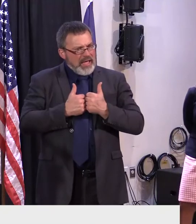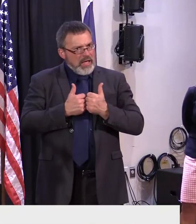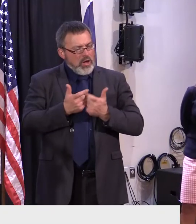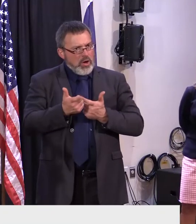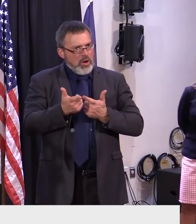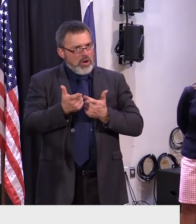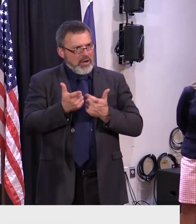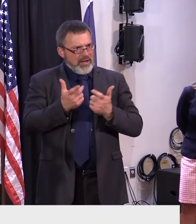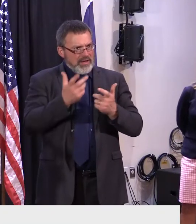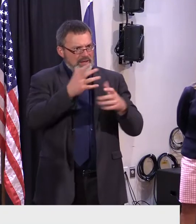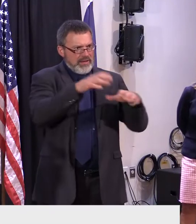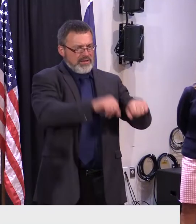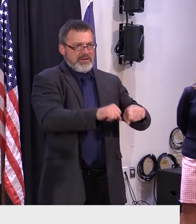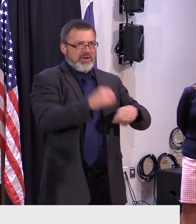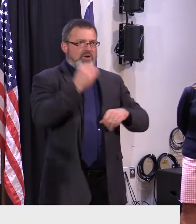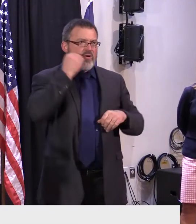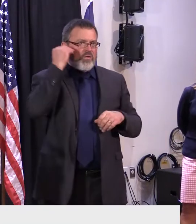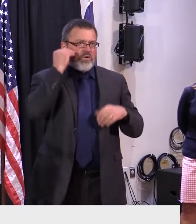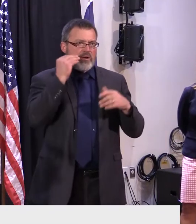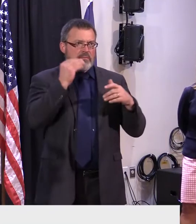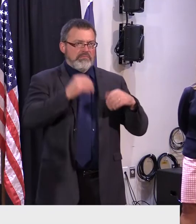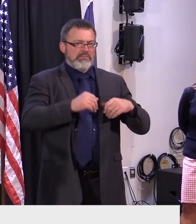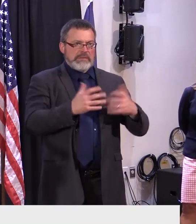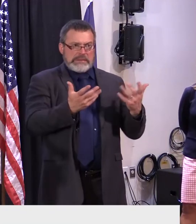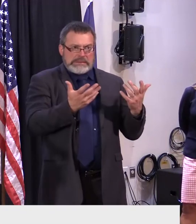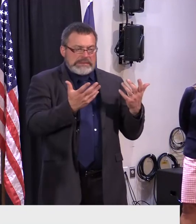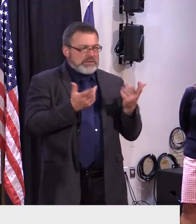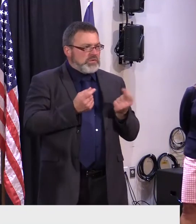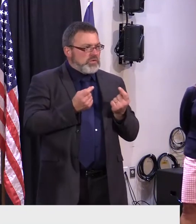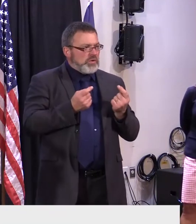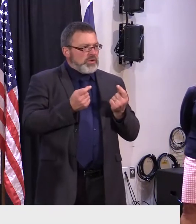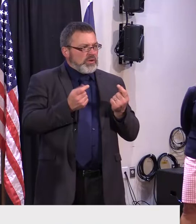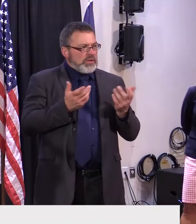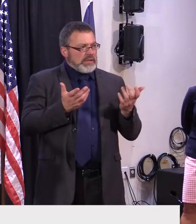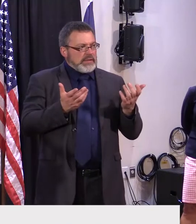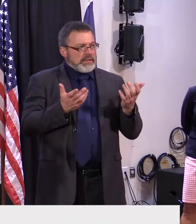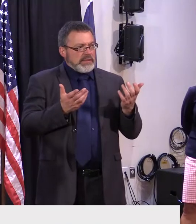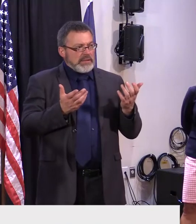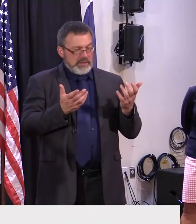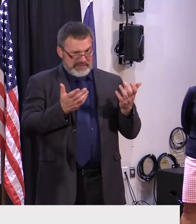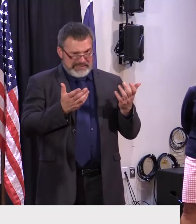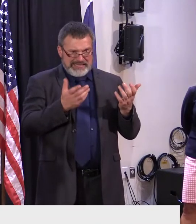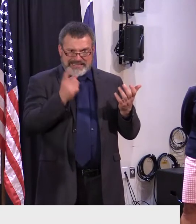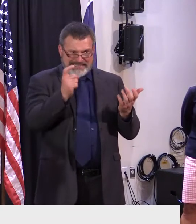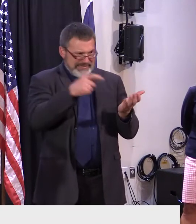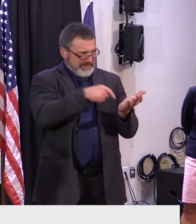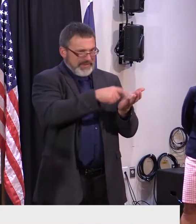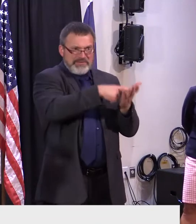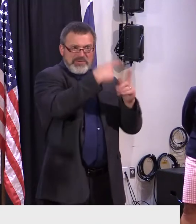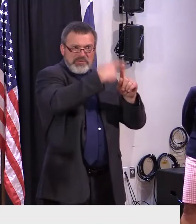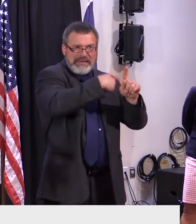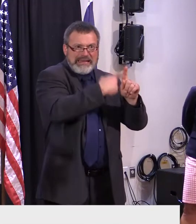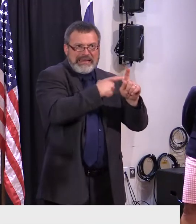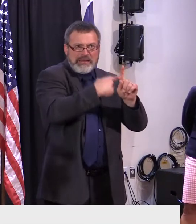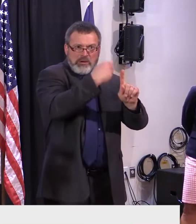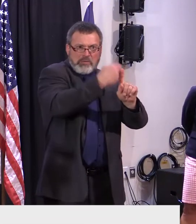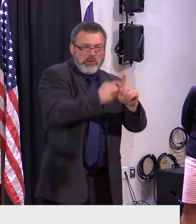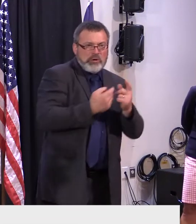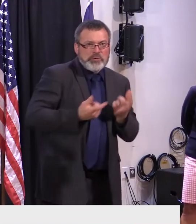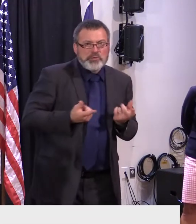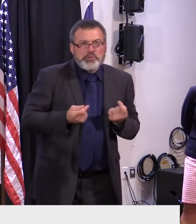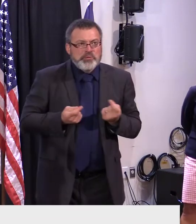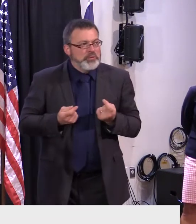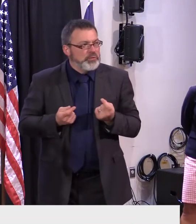that's what this money did was to keep people afloat. But the emergency is over and